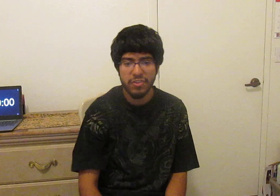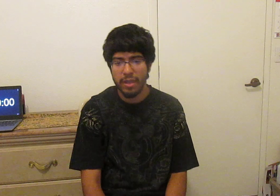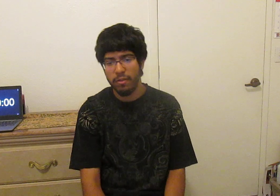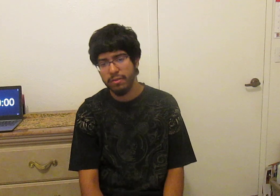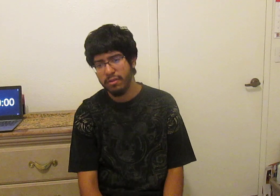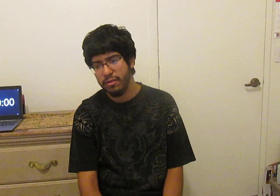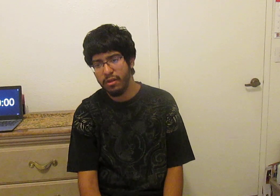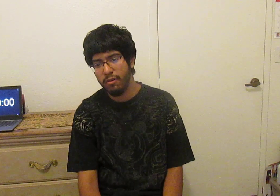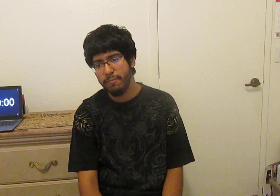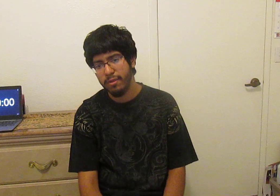channel you know